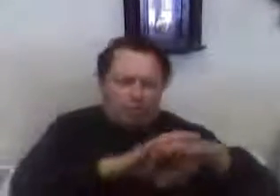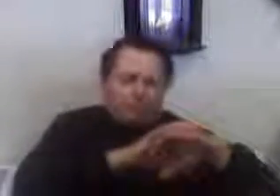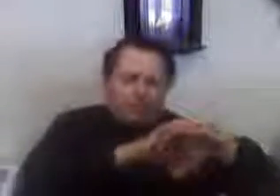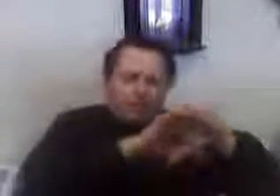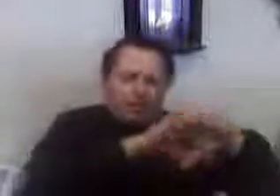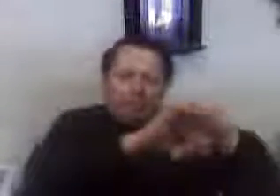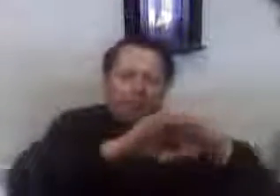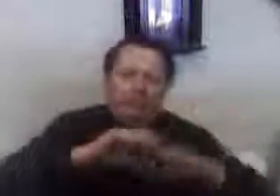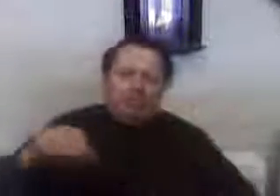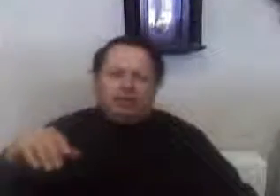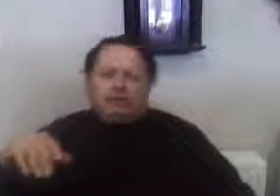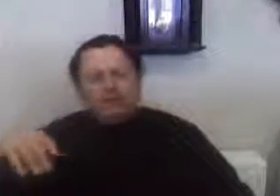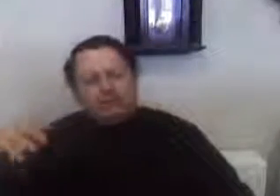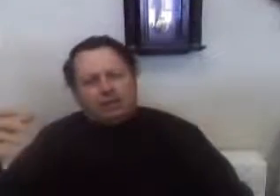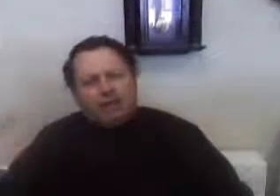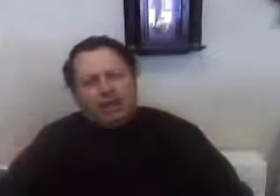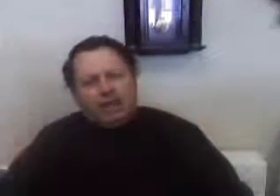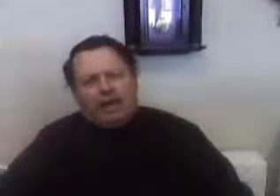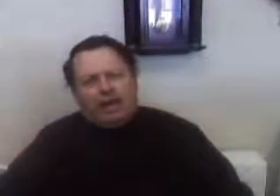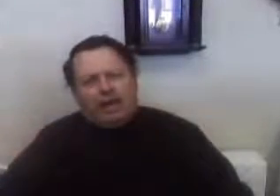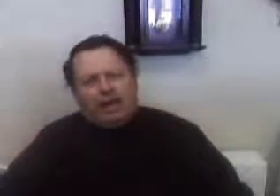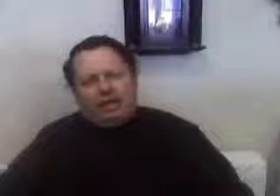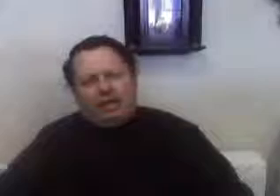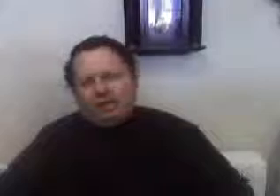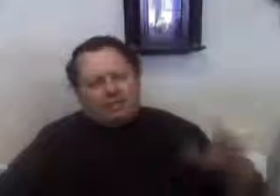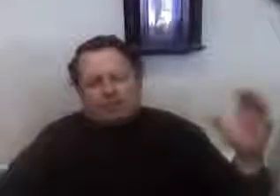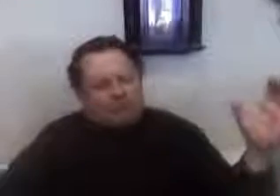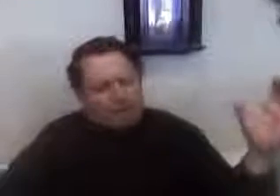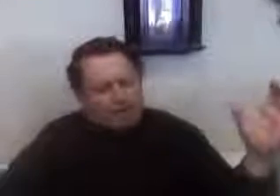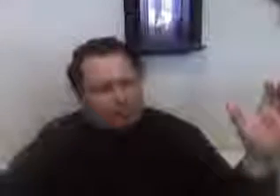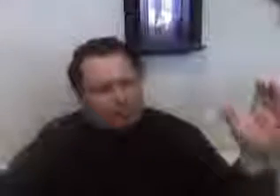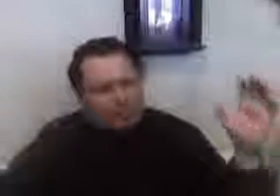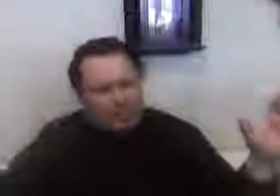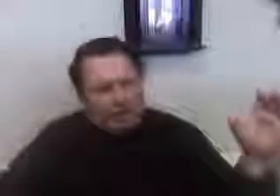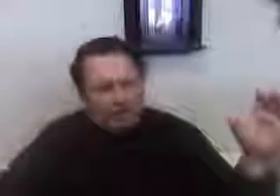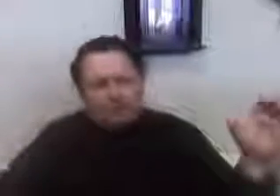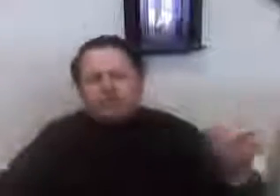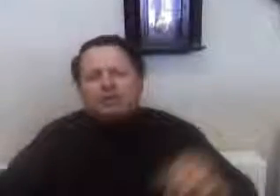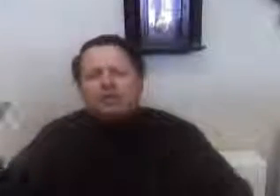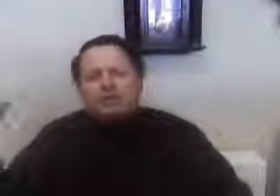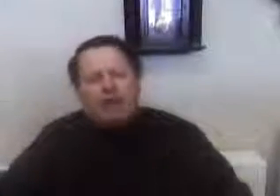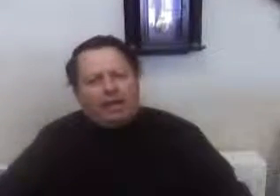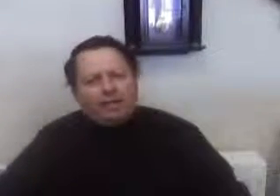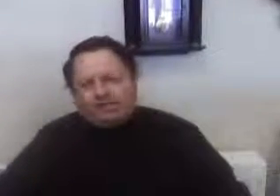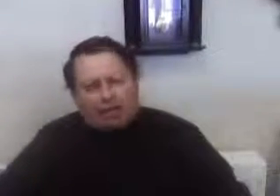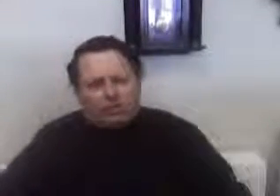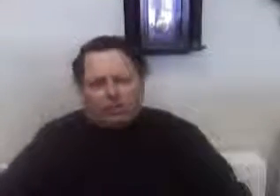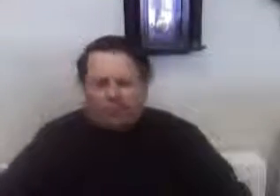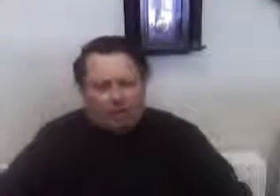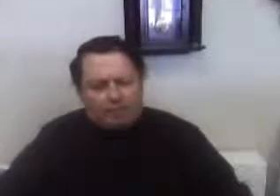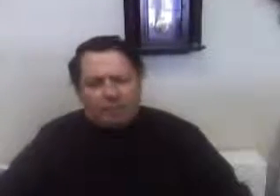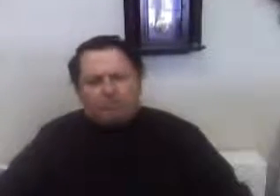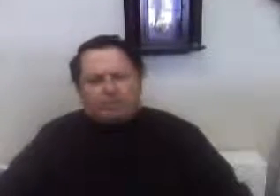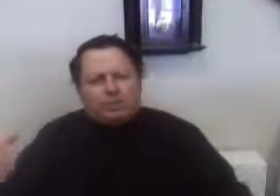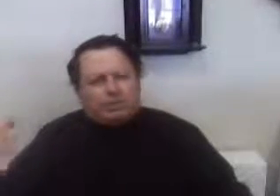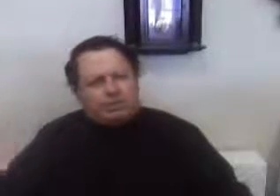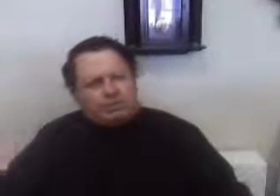represent the company, and that's extreme capitalists, that's the capitalists, and the social, uh, communists, which is